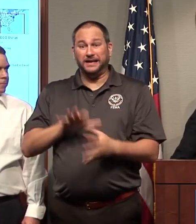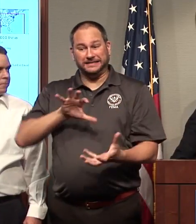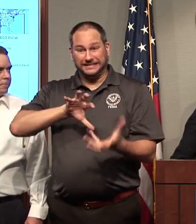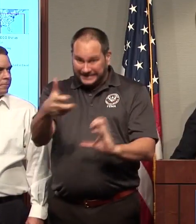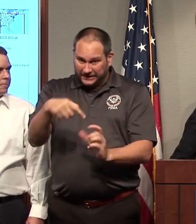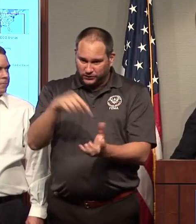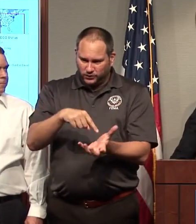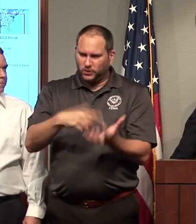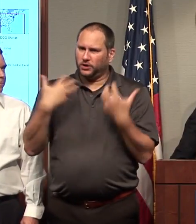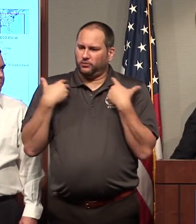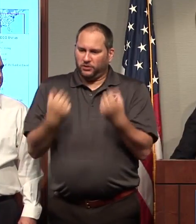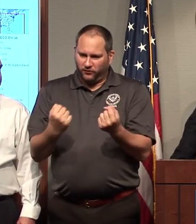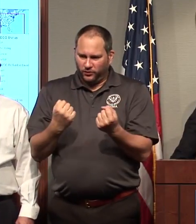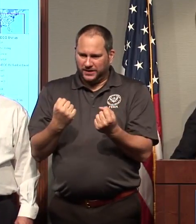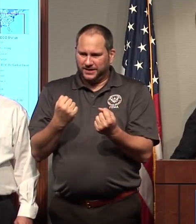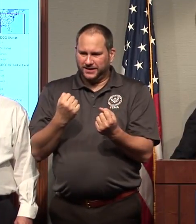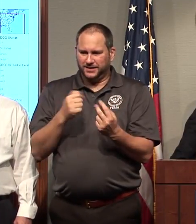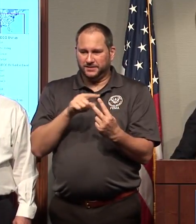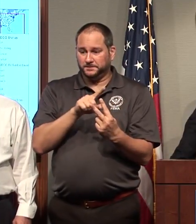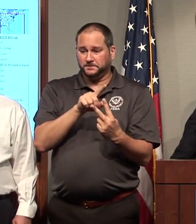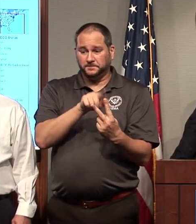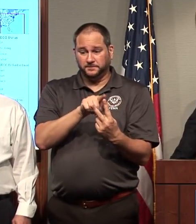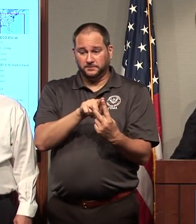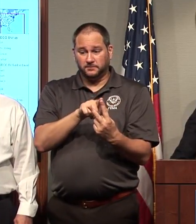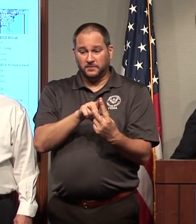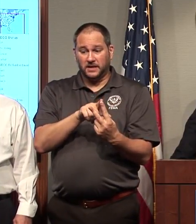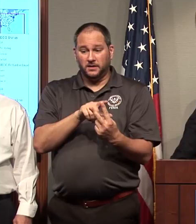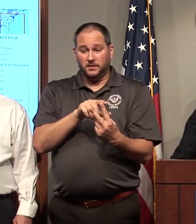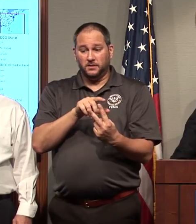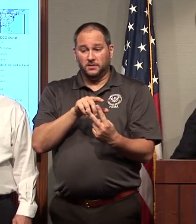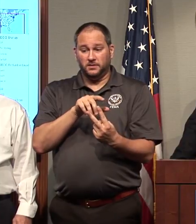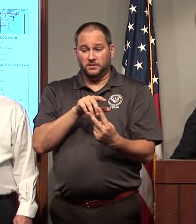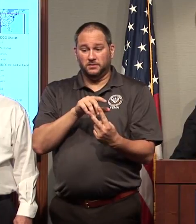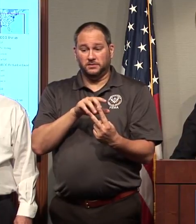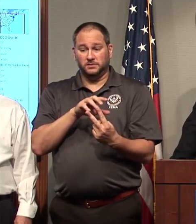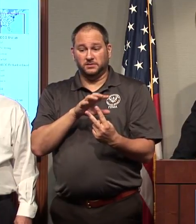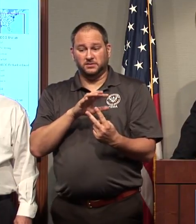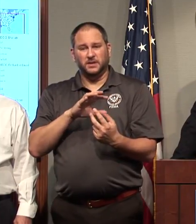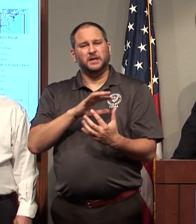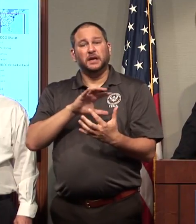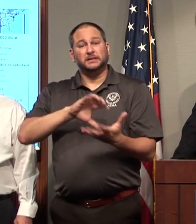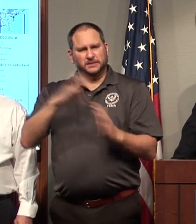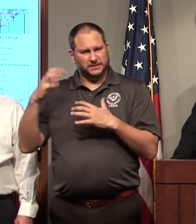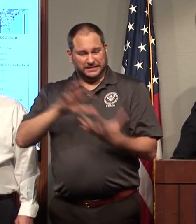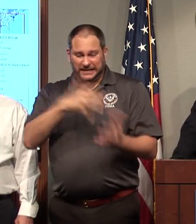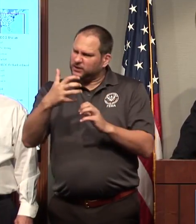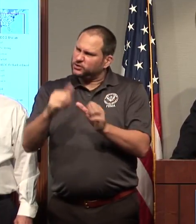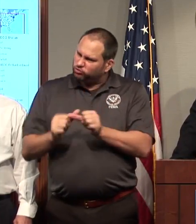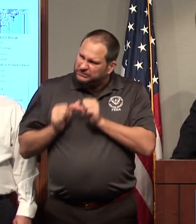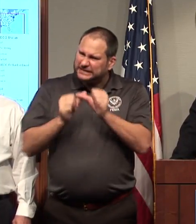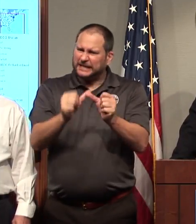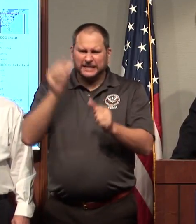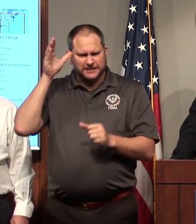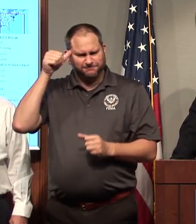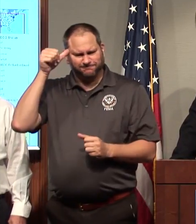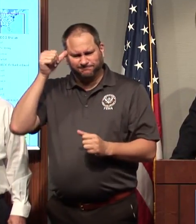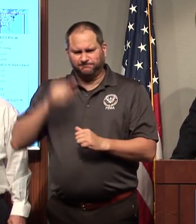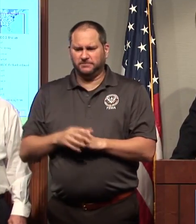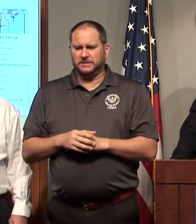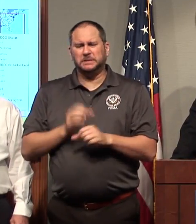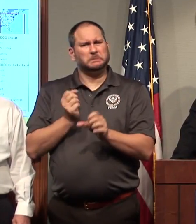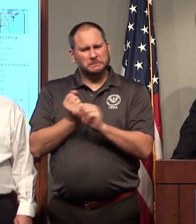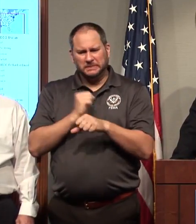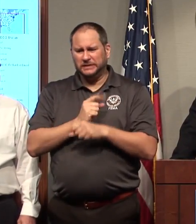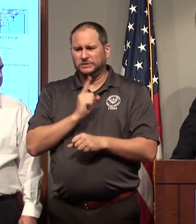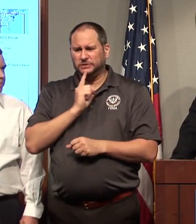twofold. Disaster resiliency, the only way we achieve that is that we have to create a true culture of